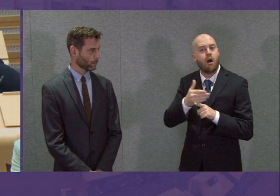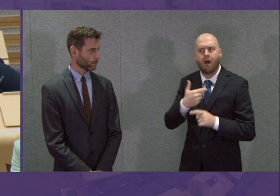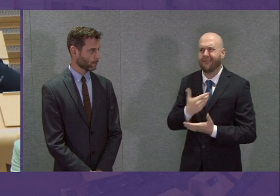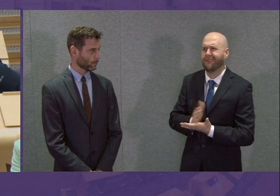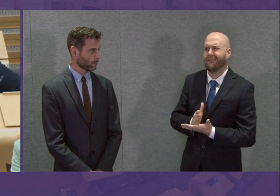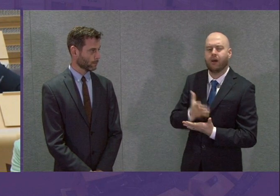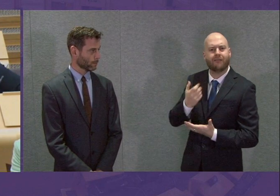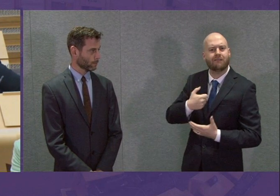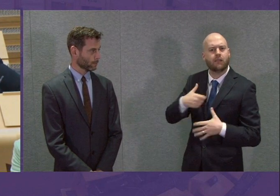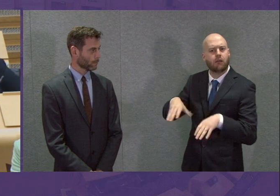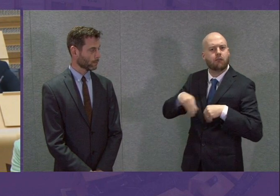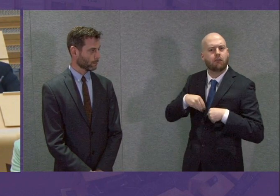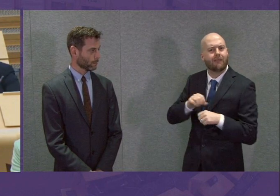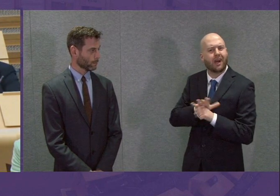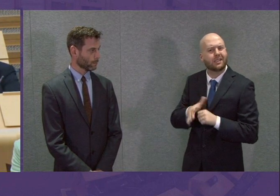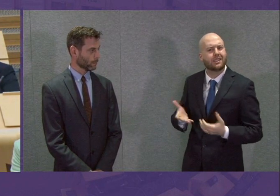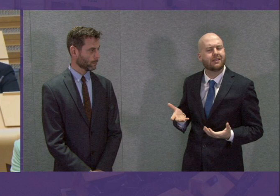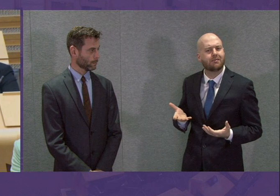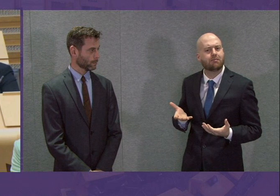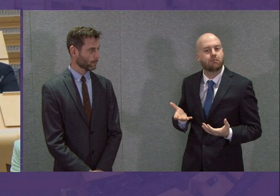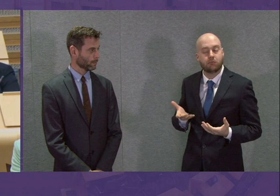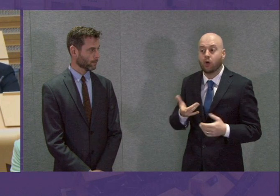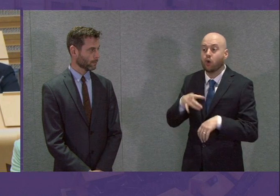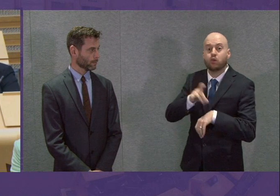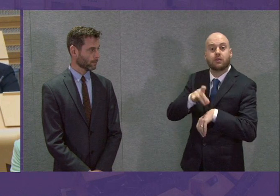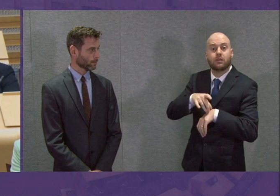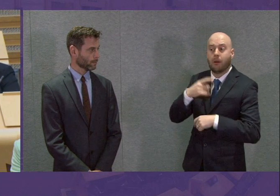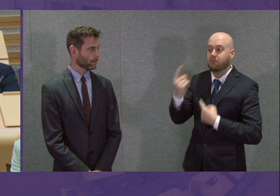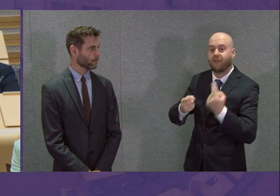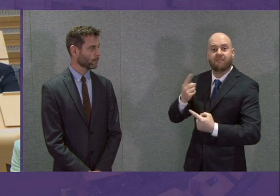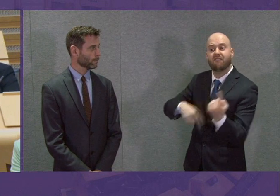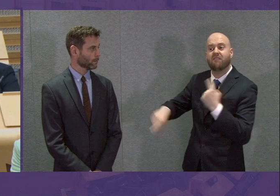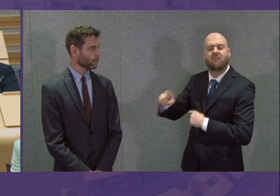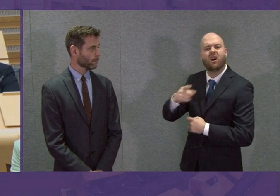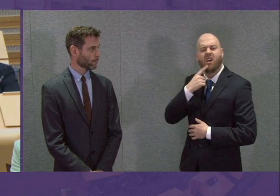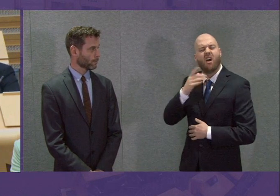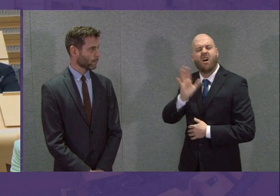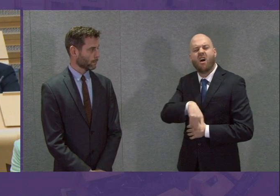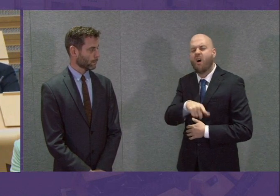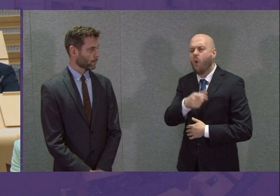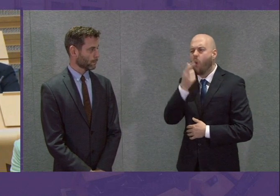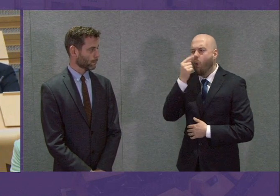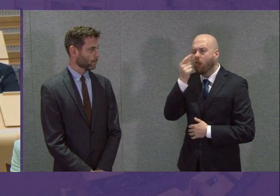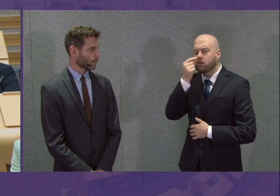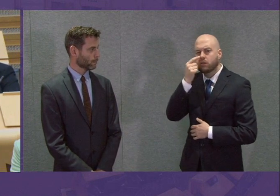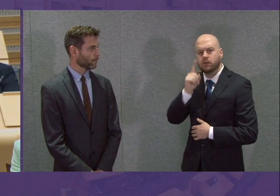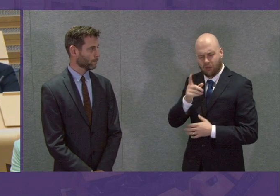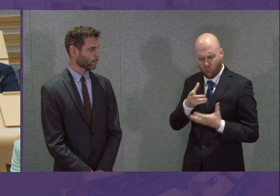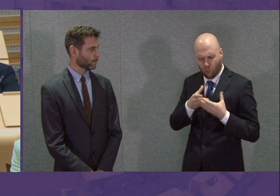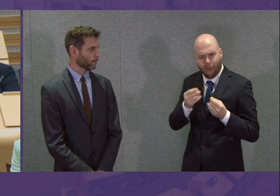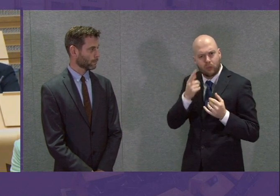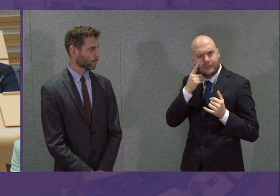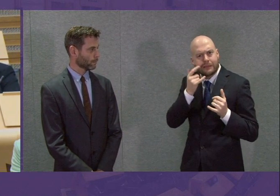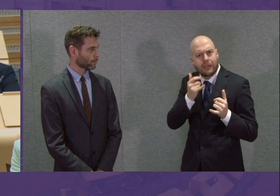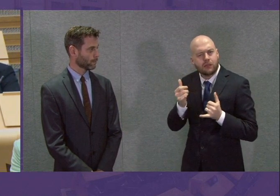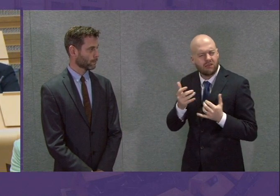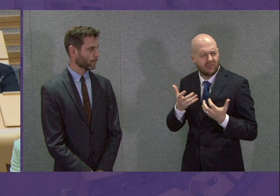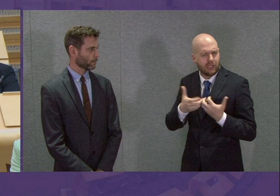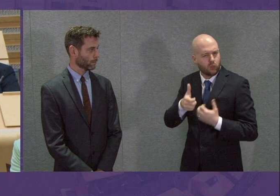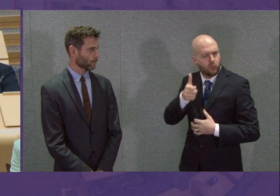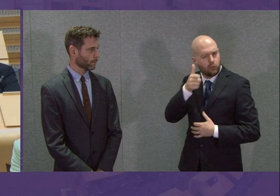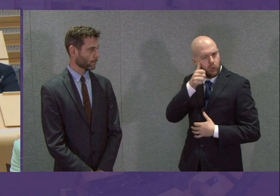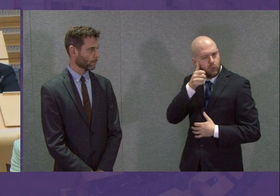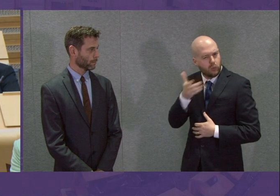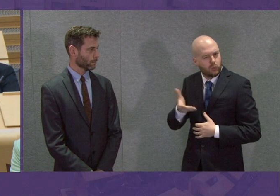by doctors who are at home with what they think is probably just a cold, but without a test they cannot be sure. Now clearly the government's objective is to expand